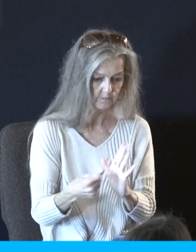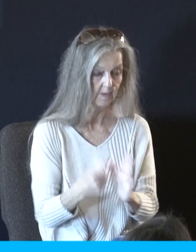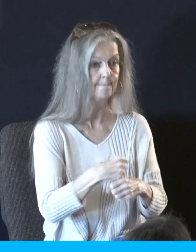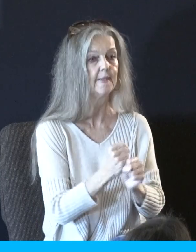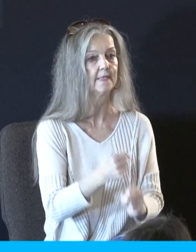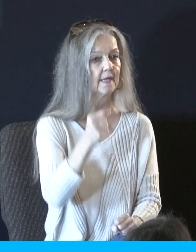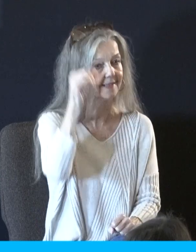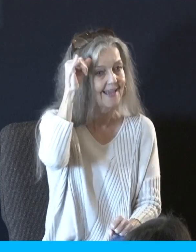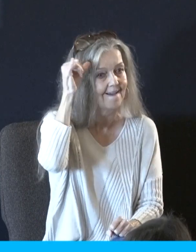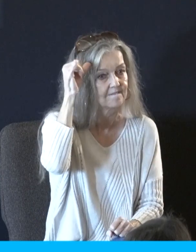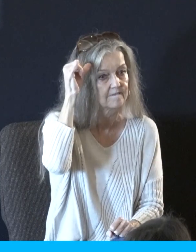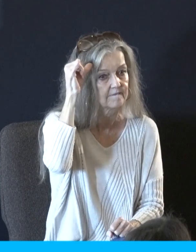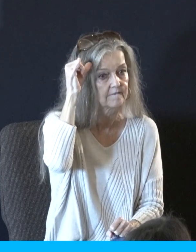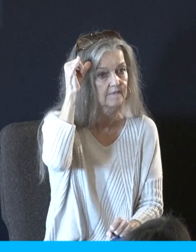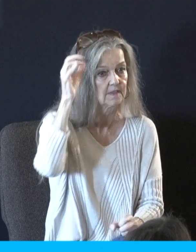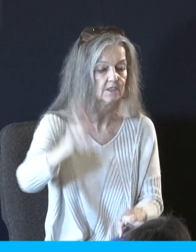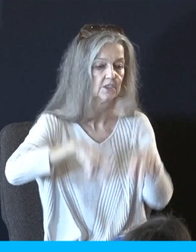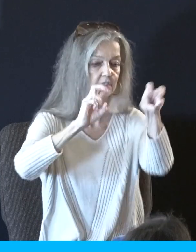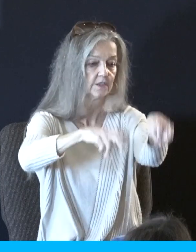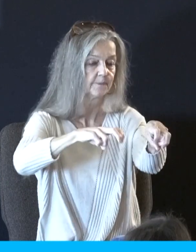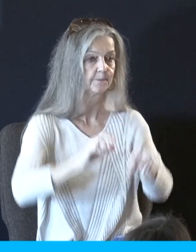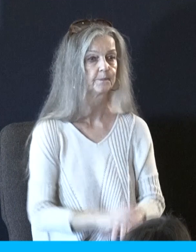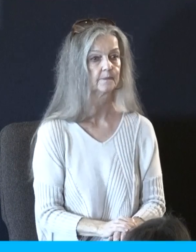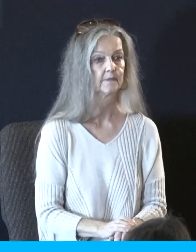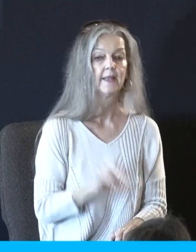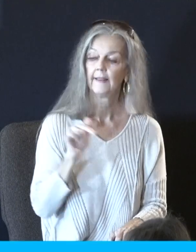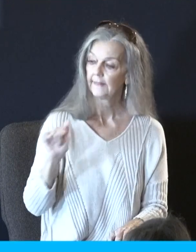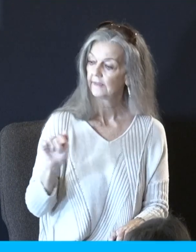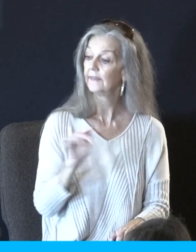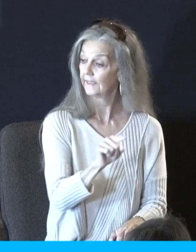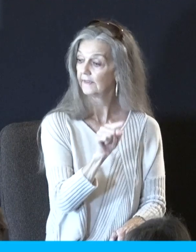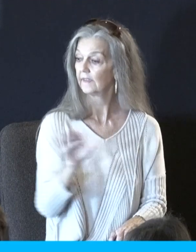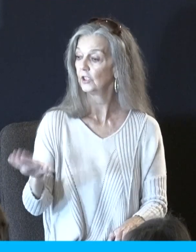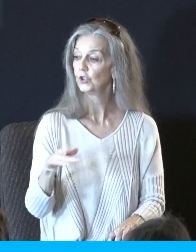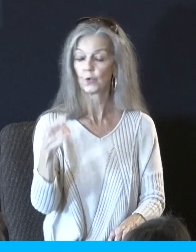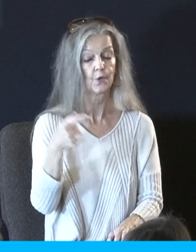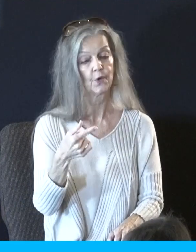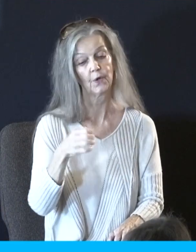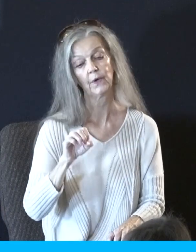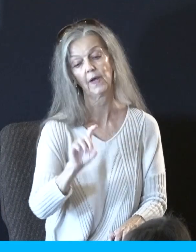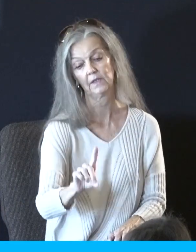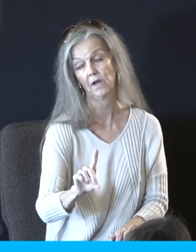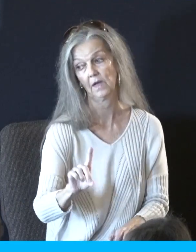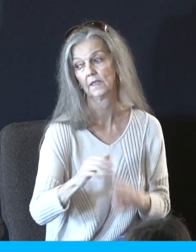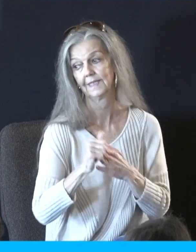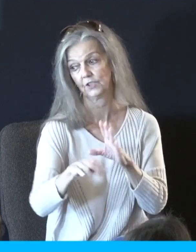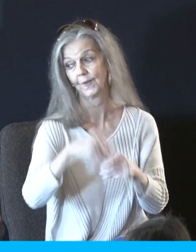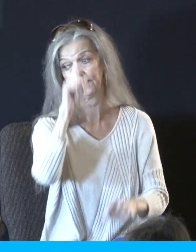or a molten calf. And they said, this is your God, O Israel, who brought you up from the land of Egypt. Now